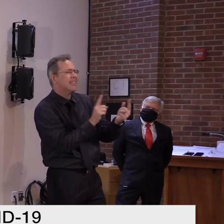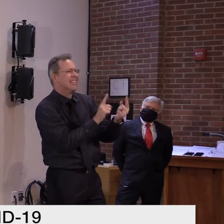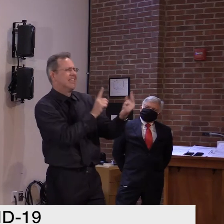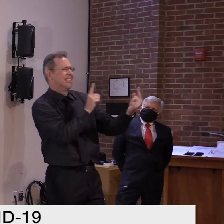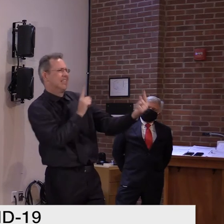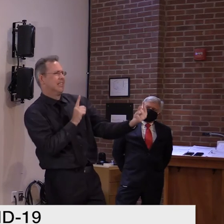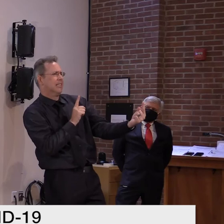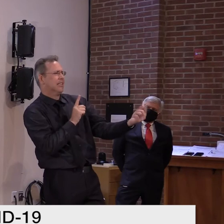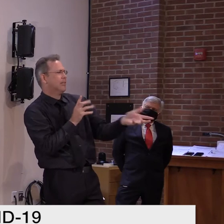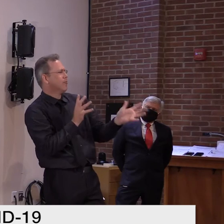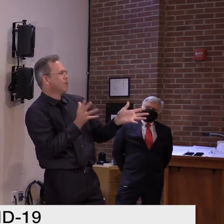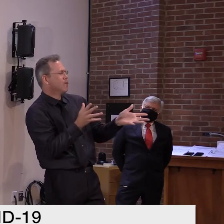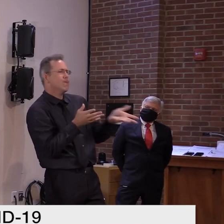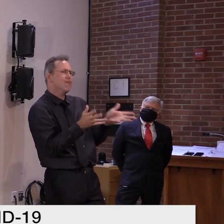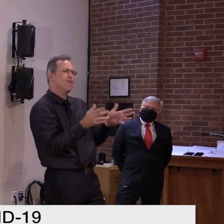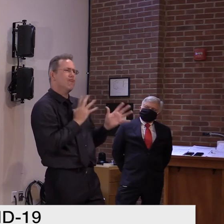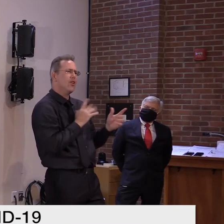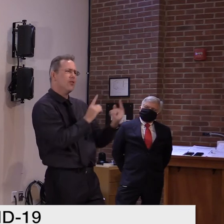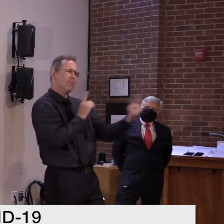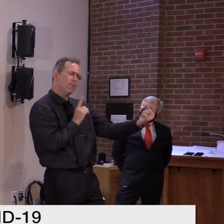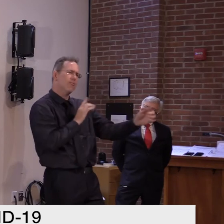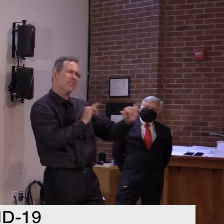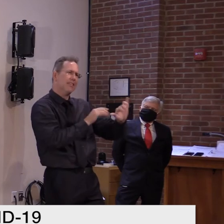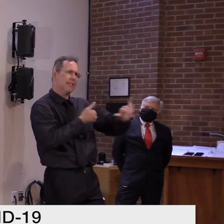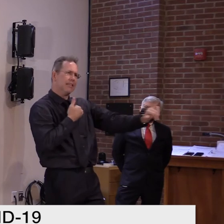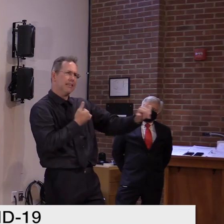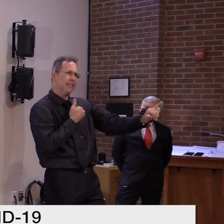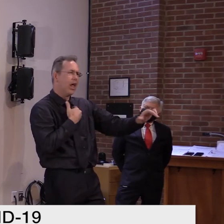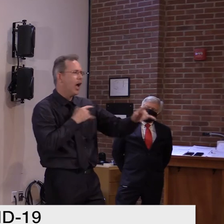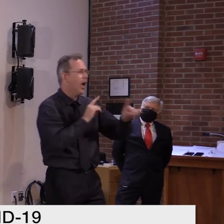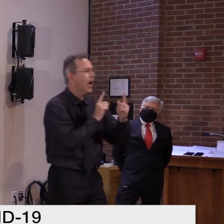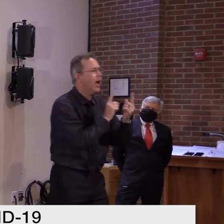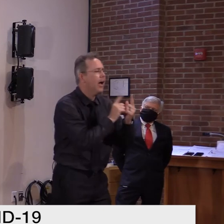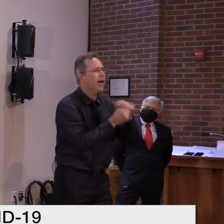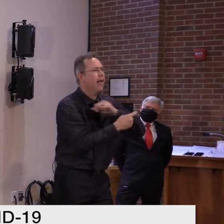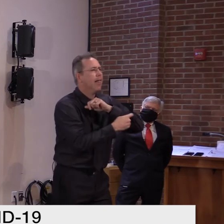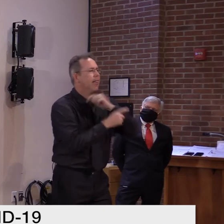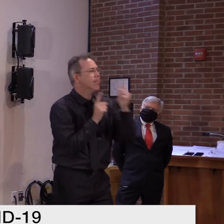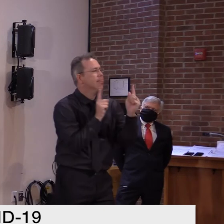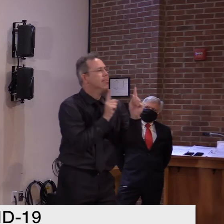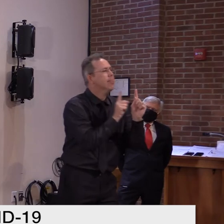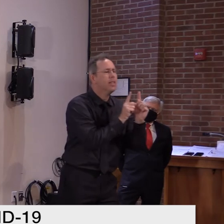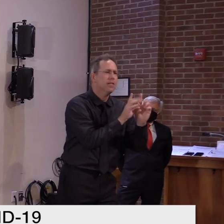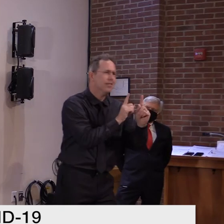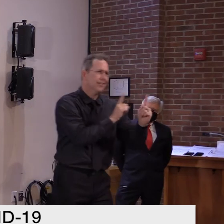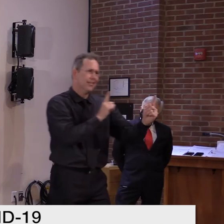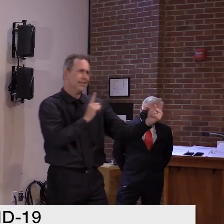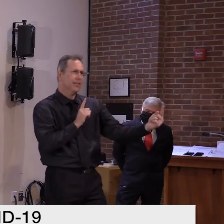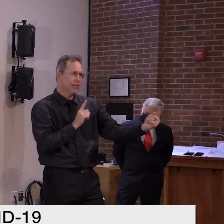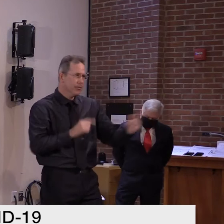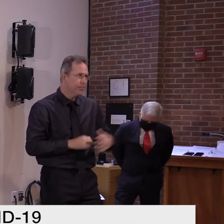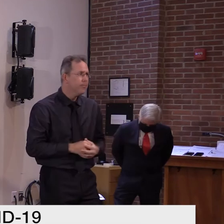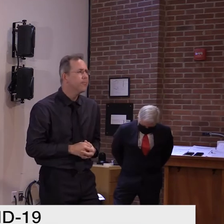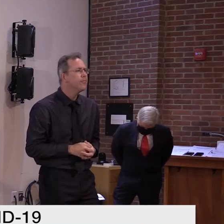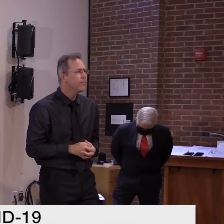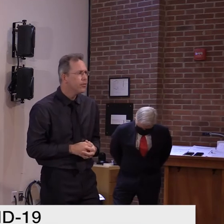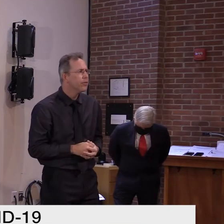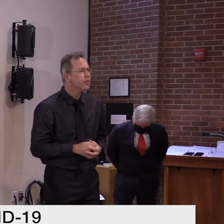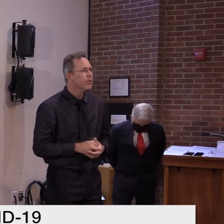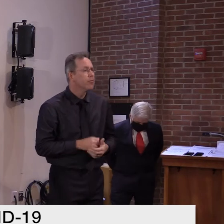to get through this, uh, latest uptick. Commissioner, um, Sherling wanted to add something to the, uh, restaurant